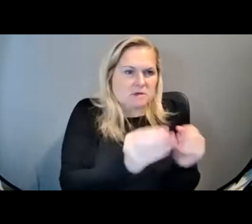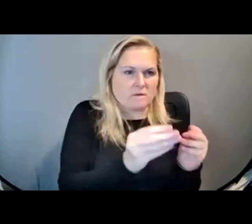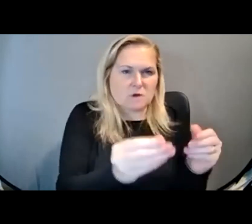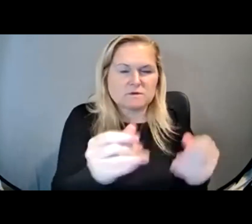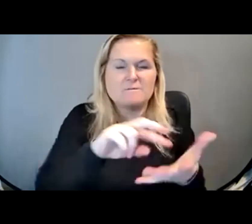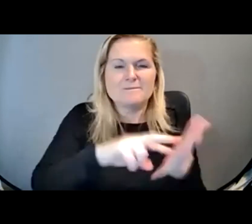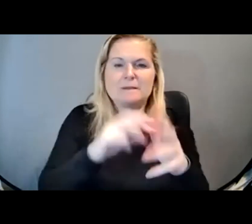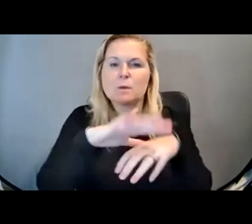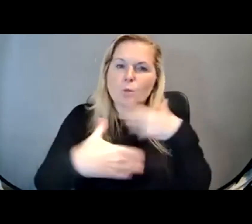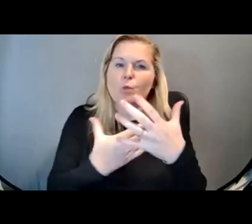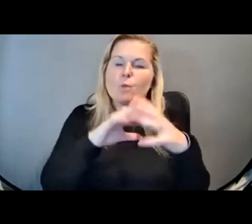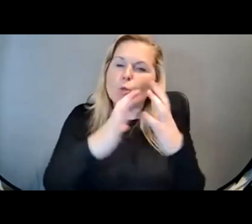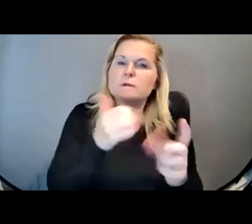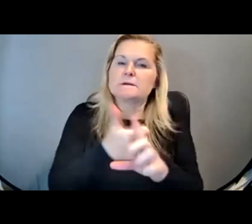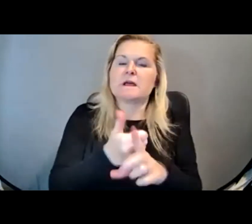more accessible.